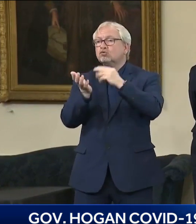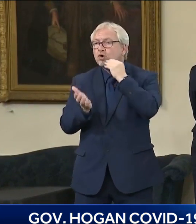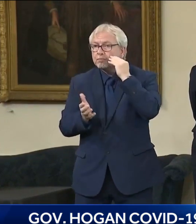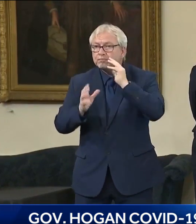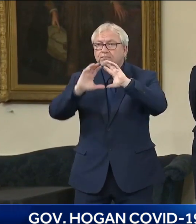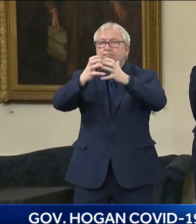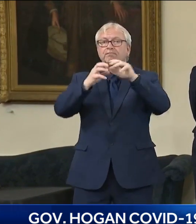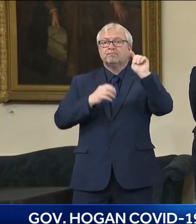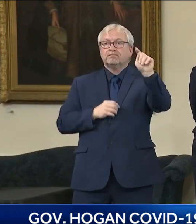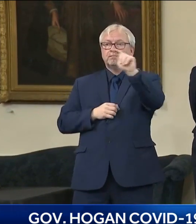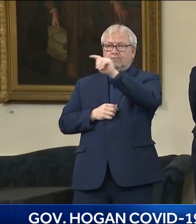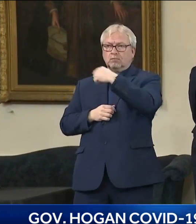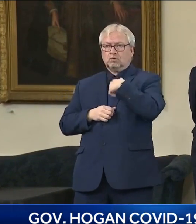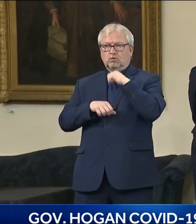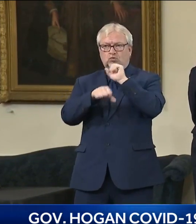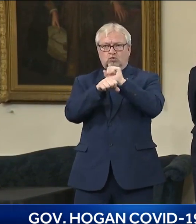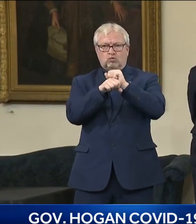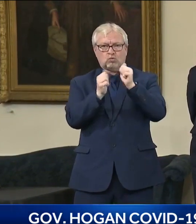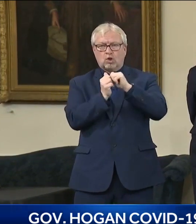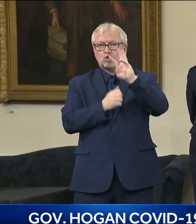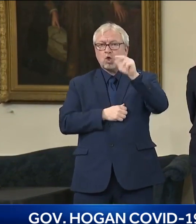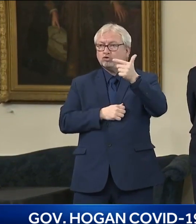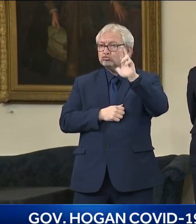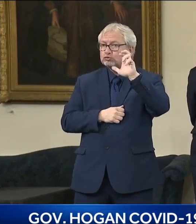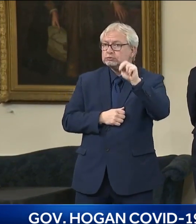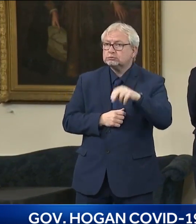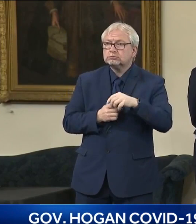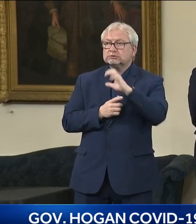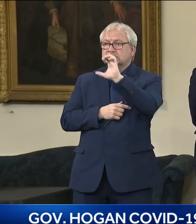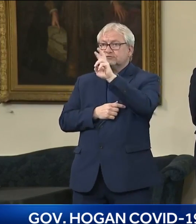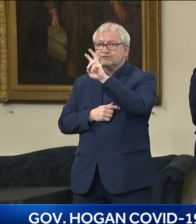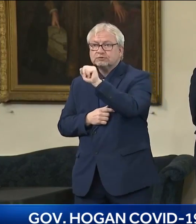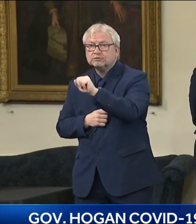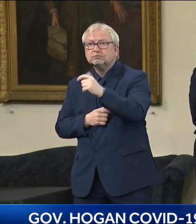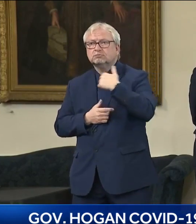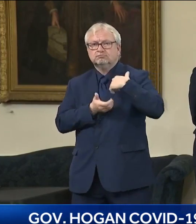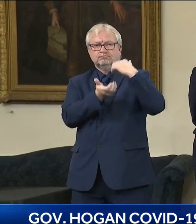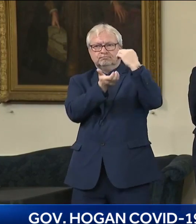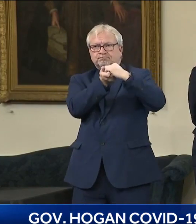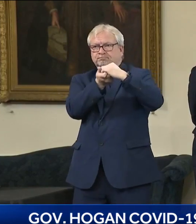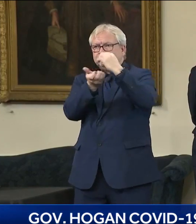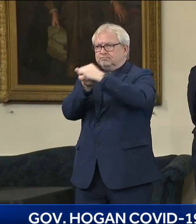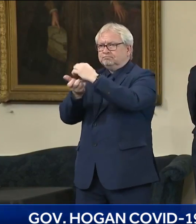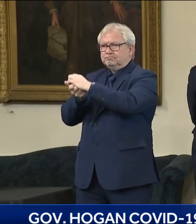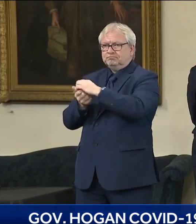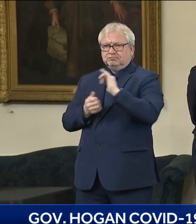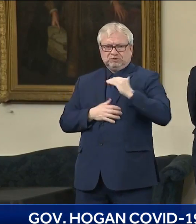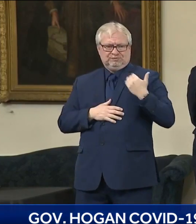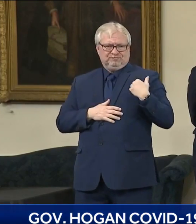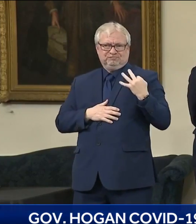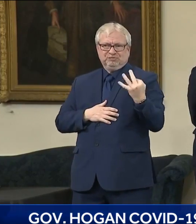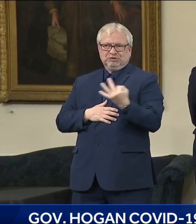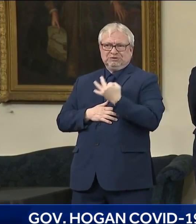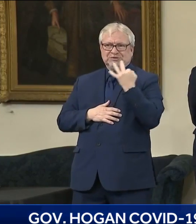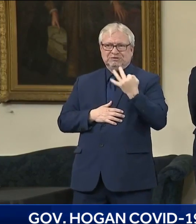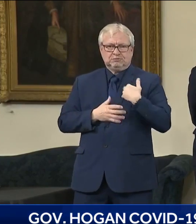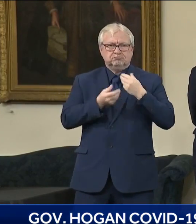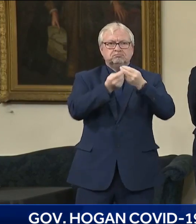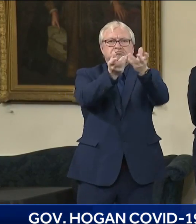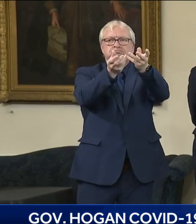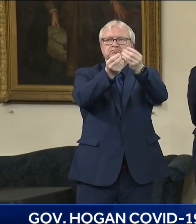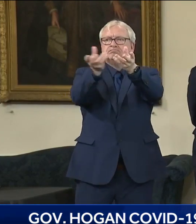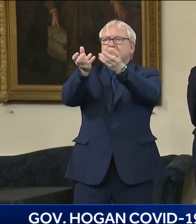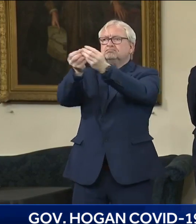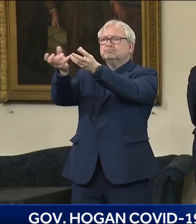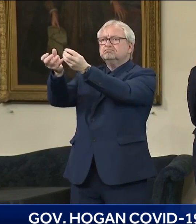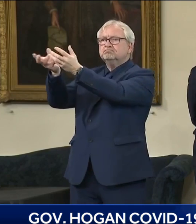in a partnership just as of Friday. As of Friday, we got back from them about 25,000 doses, which we're going to be able to